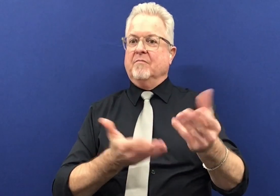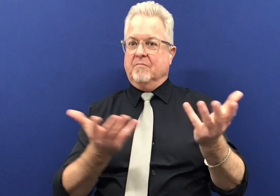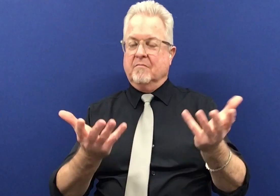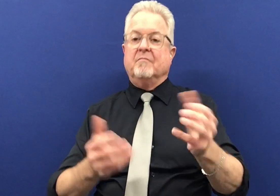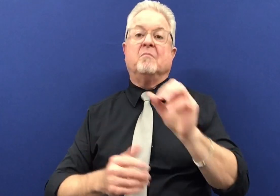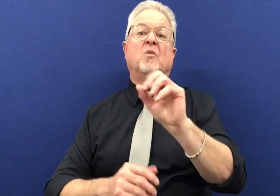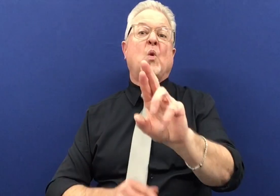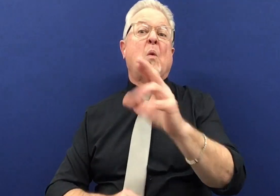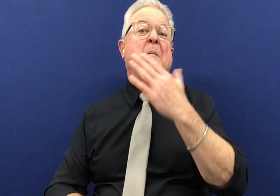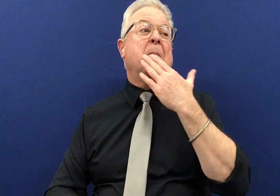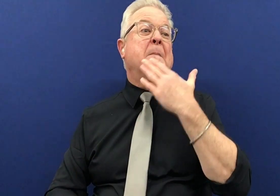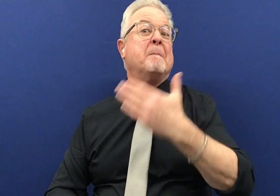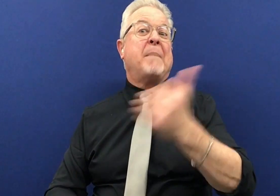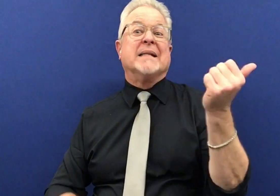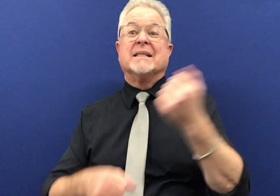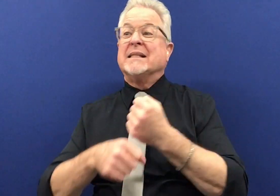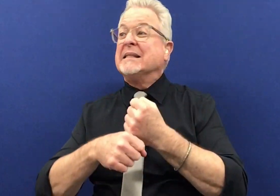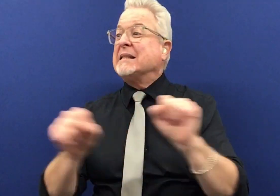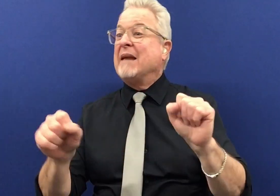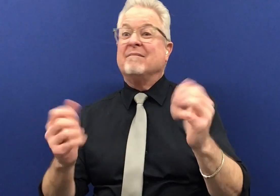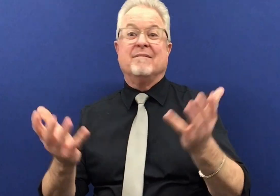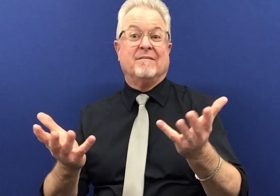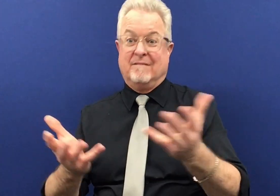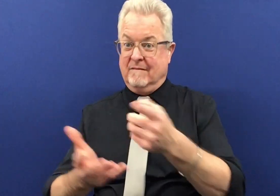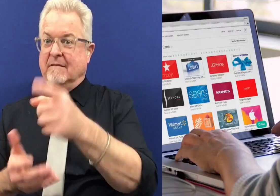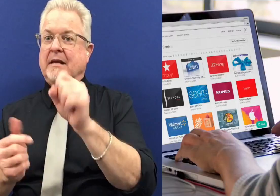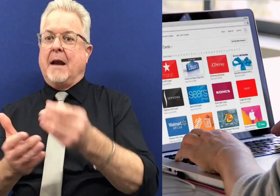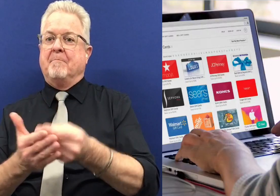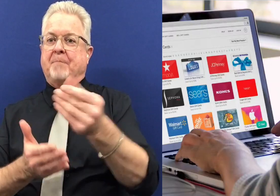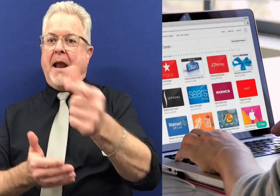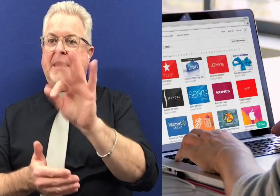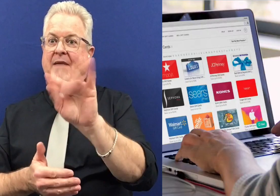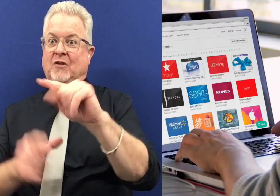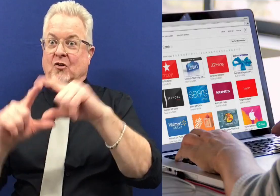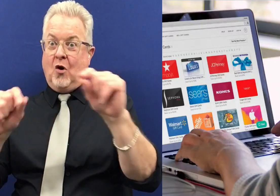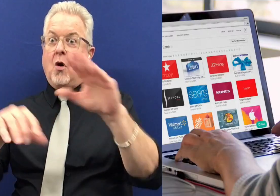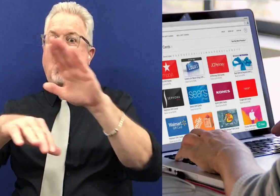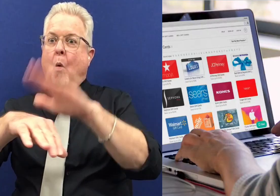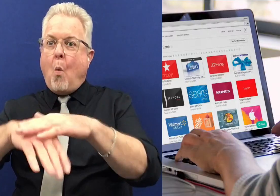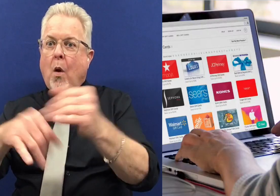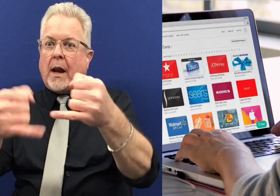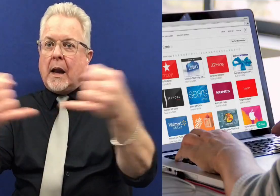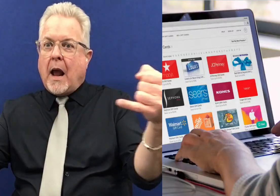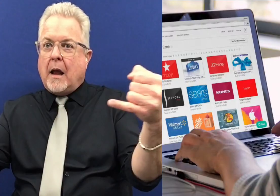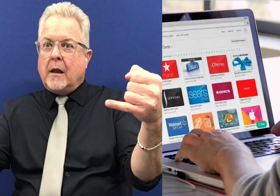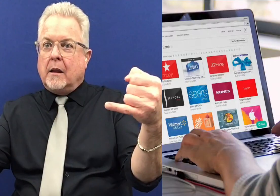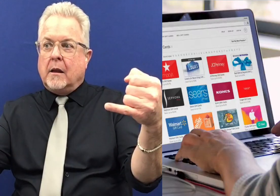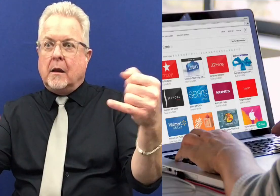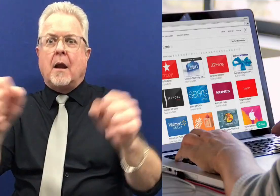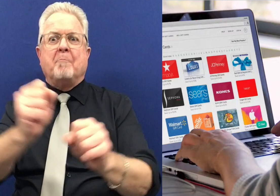cards are being sold that way so you want to be safe and buy a gift card either online